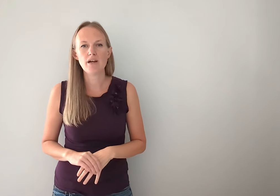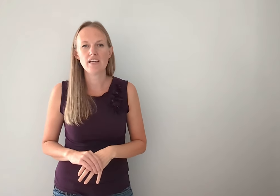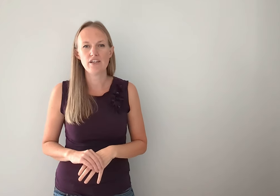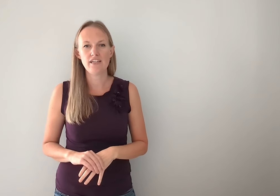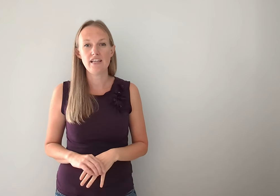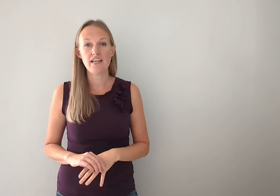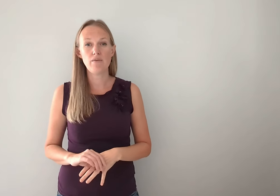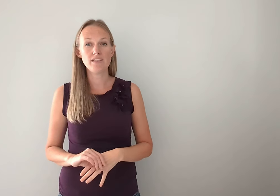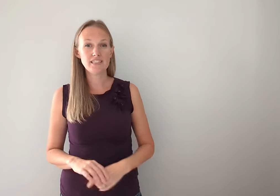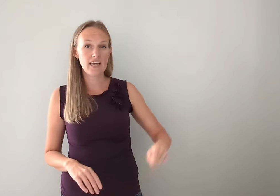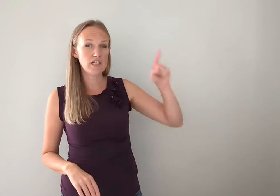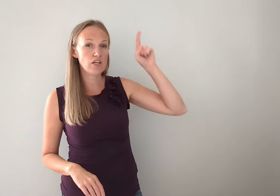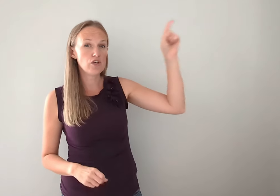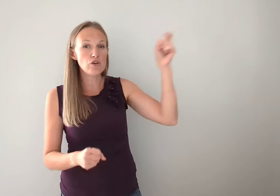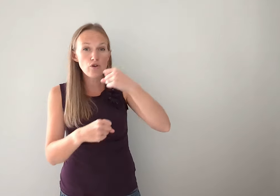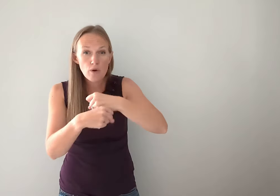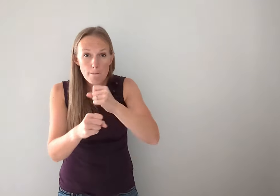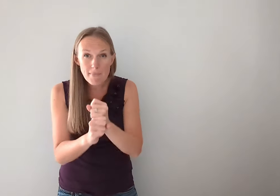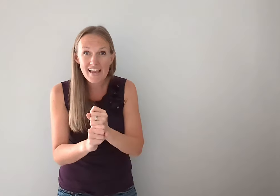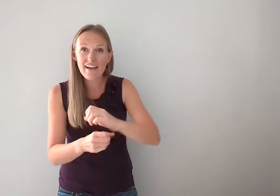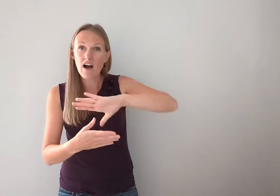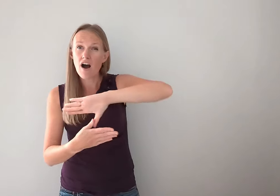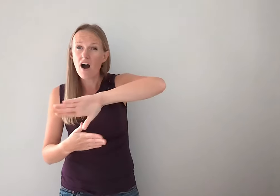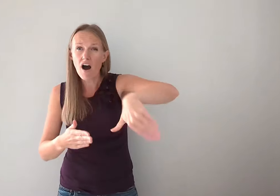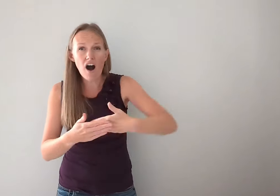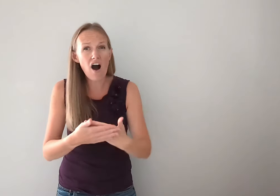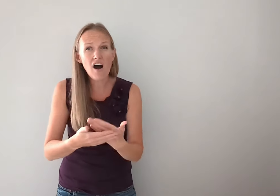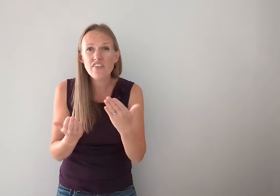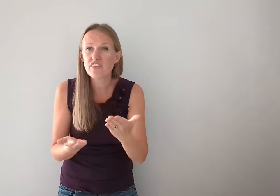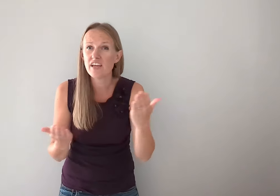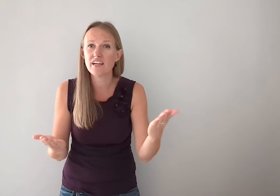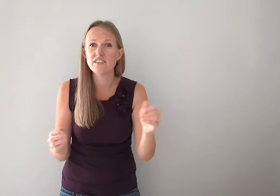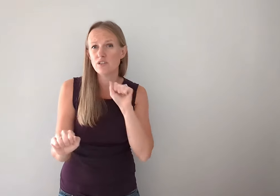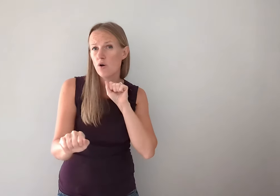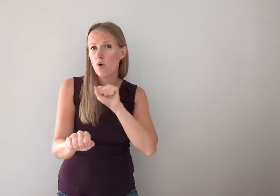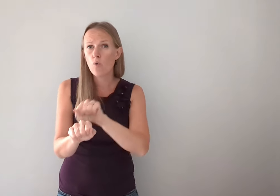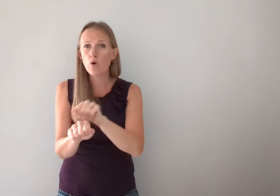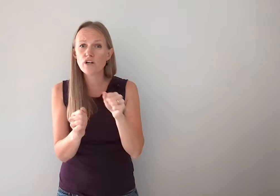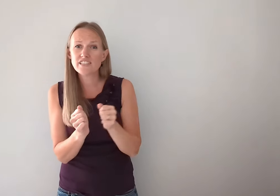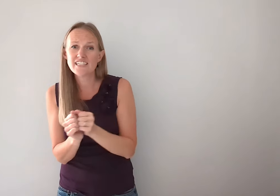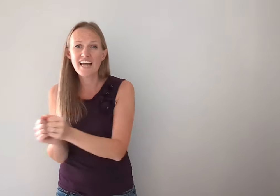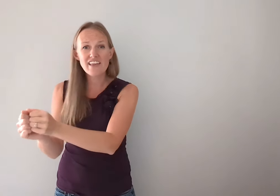my good. And then once again, you make all things work together.